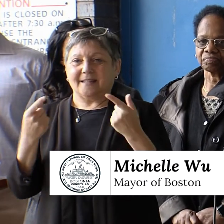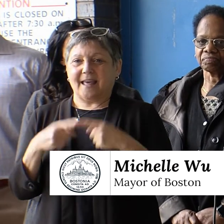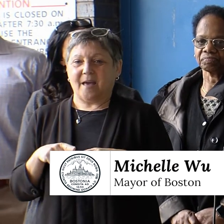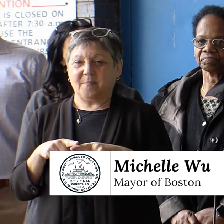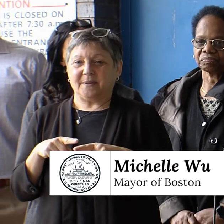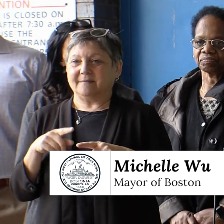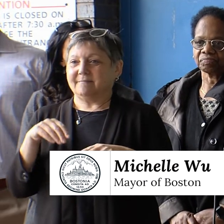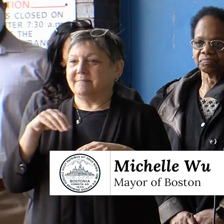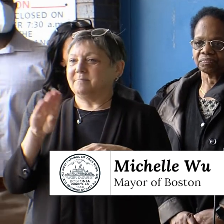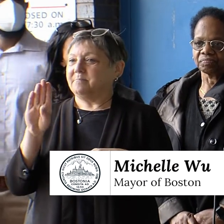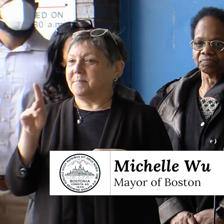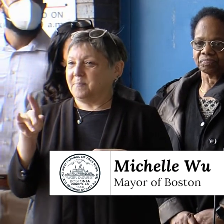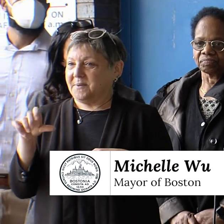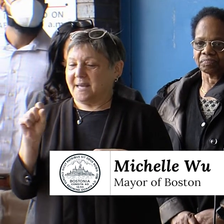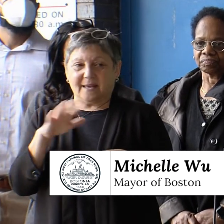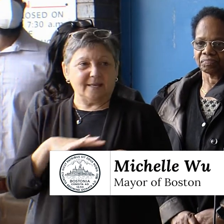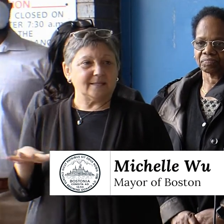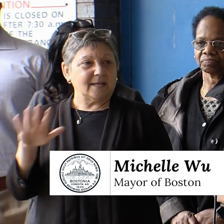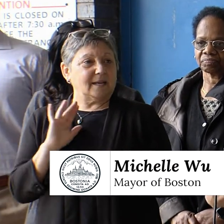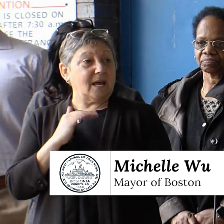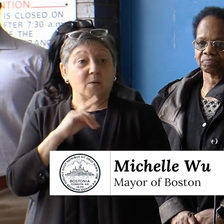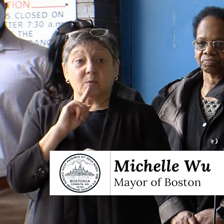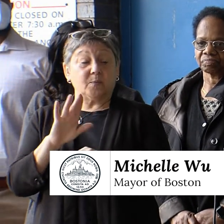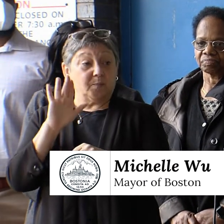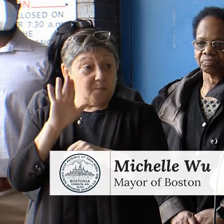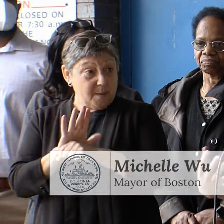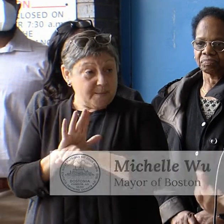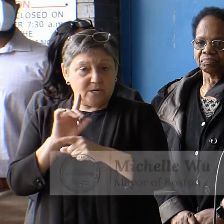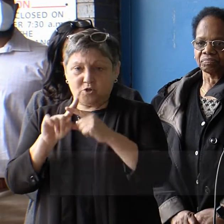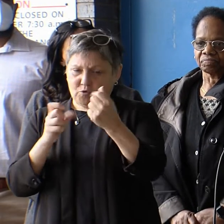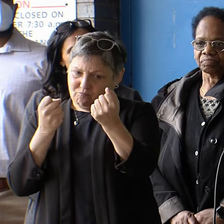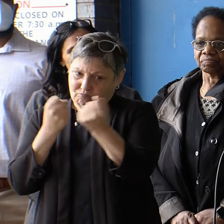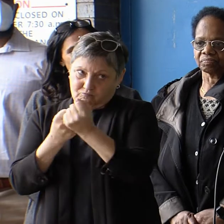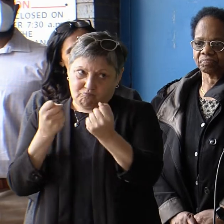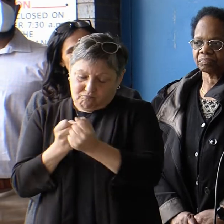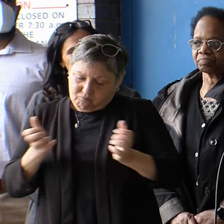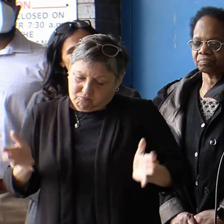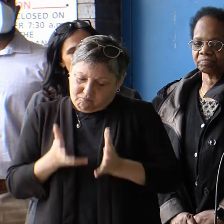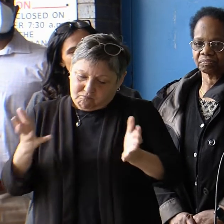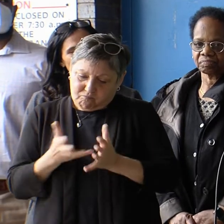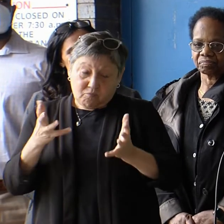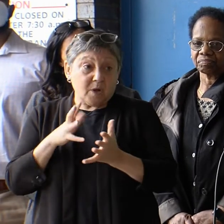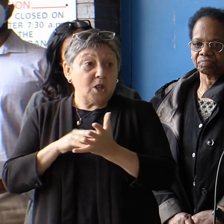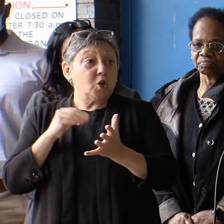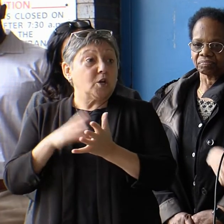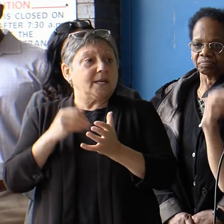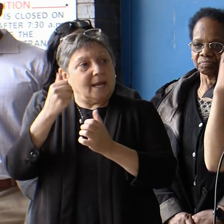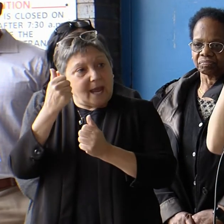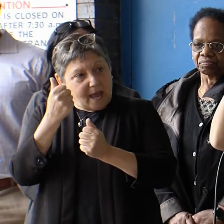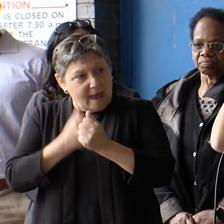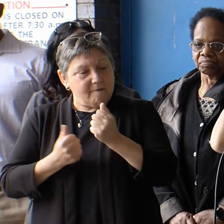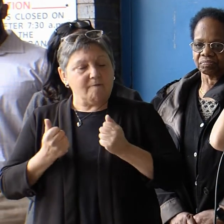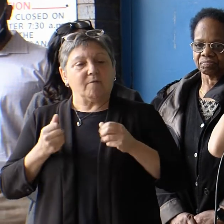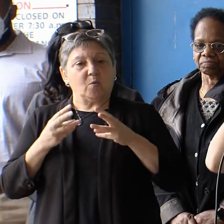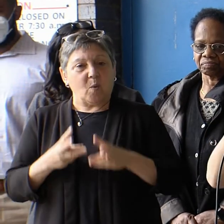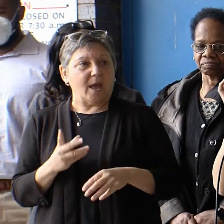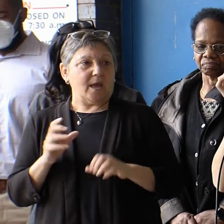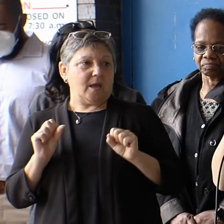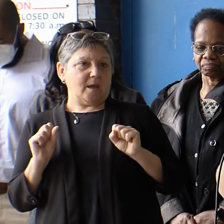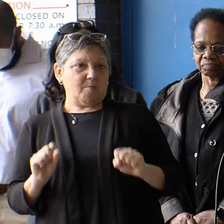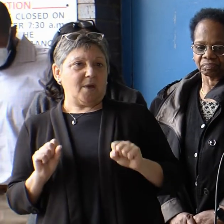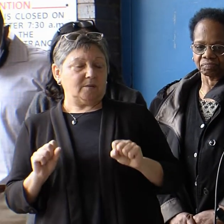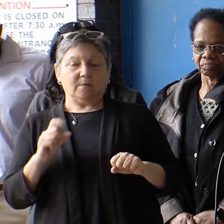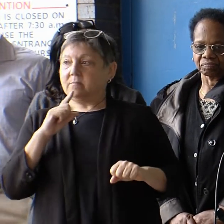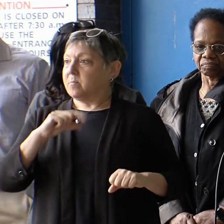Schools and our commitments to boosting and nurturing that learning in every way possible. I am proud